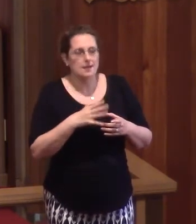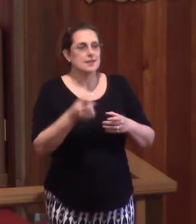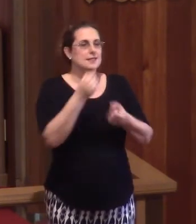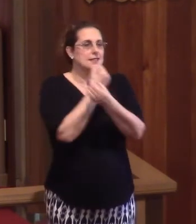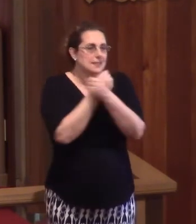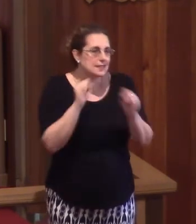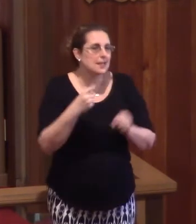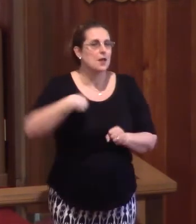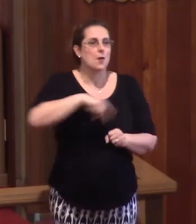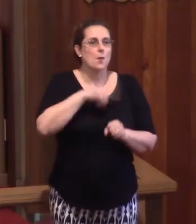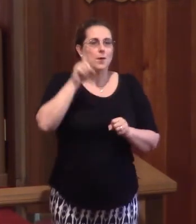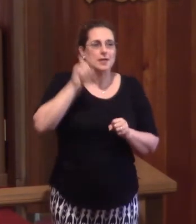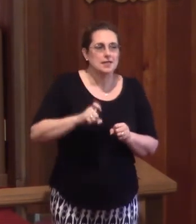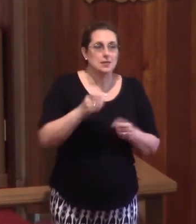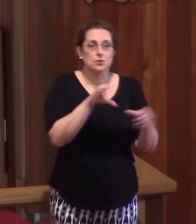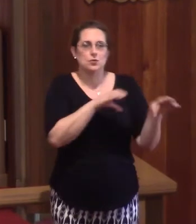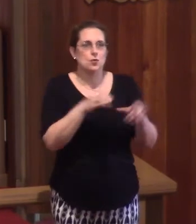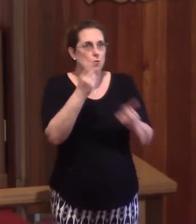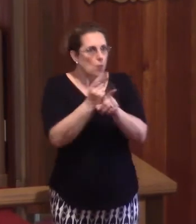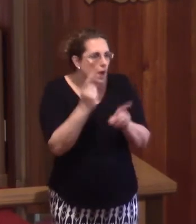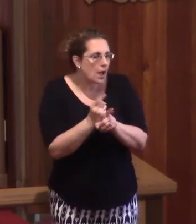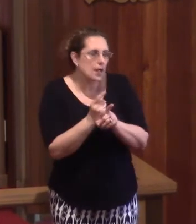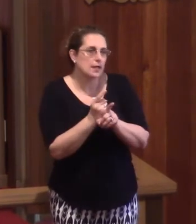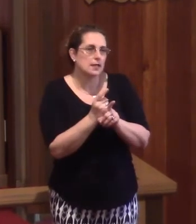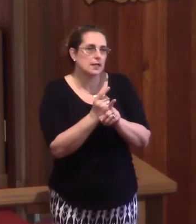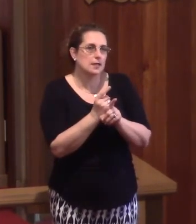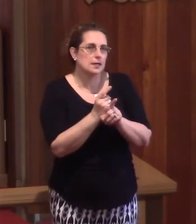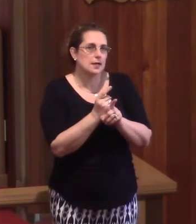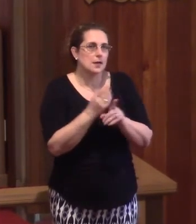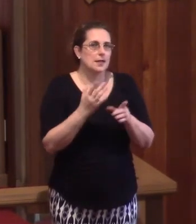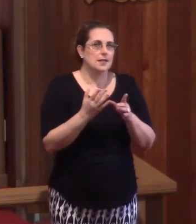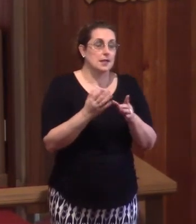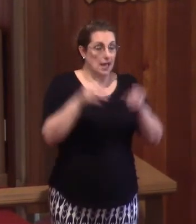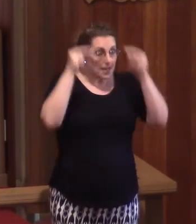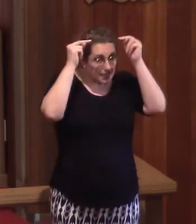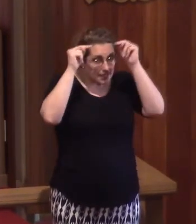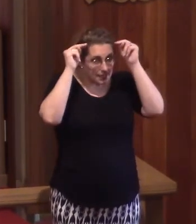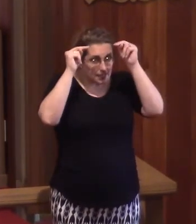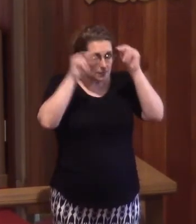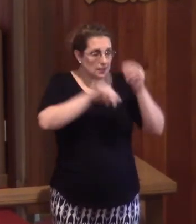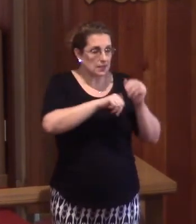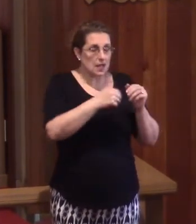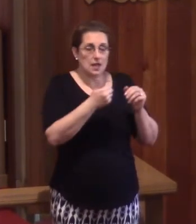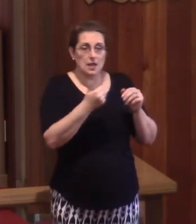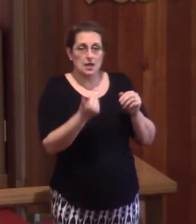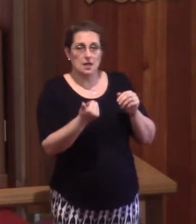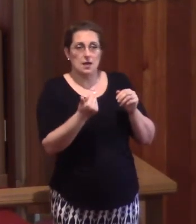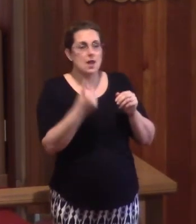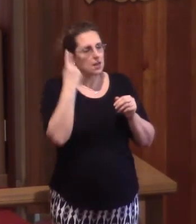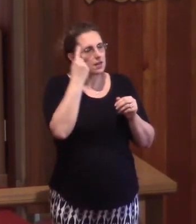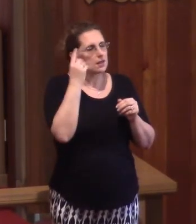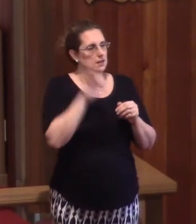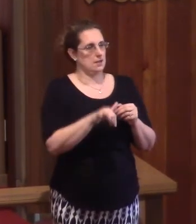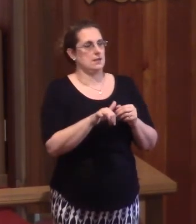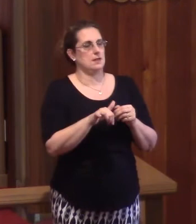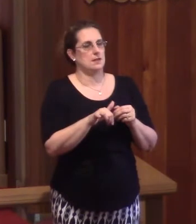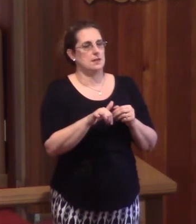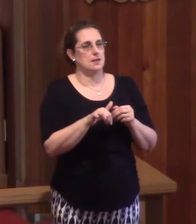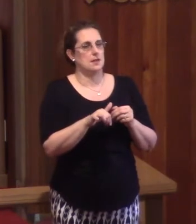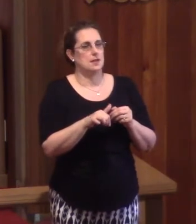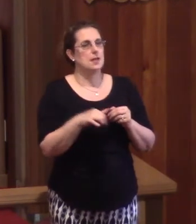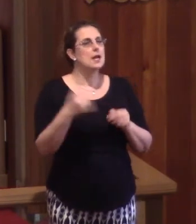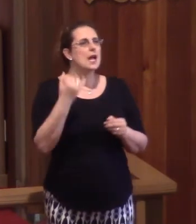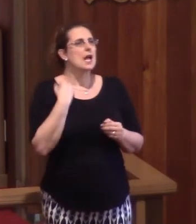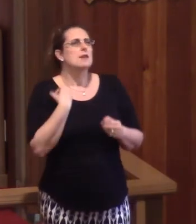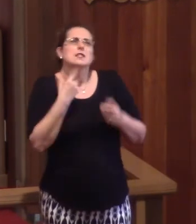saved, we need to get it right. At least Nicodemus and others thought so. If I could